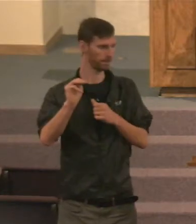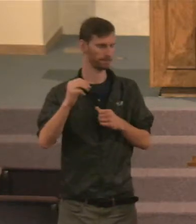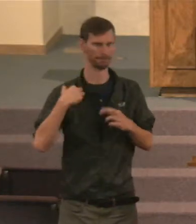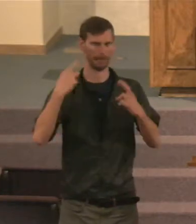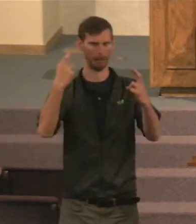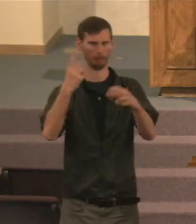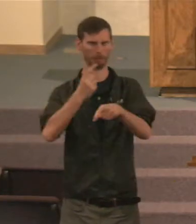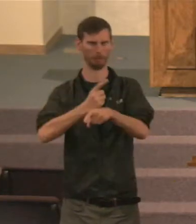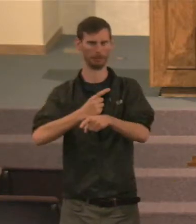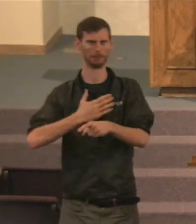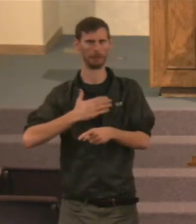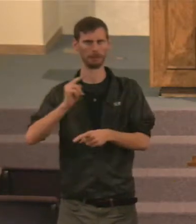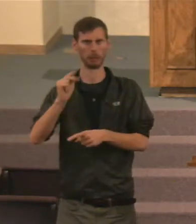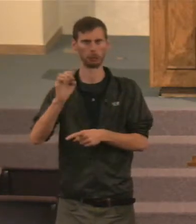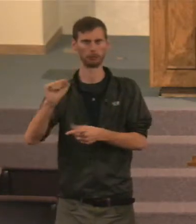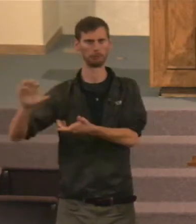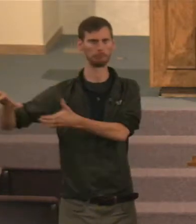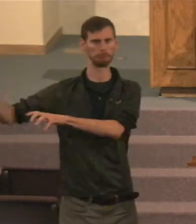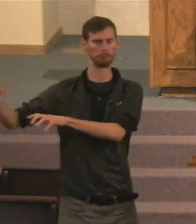it.